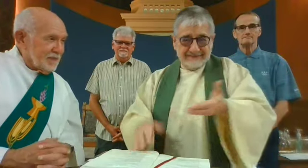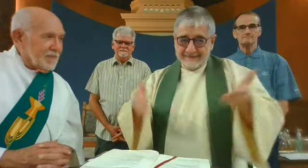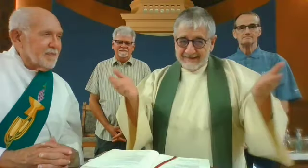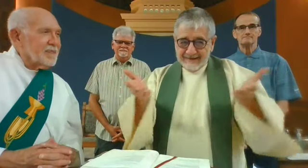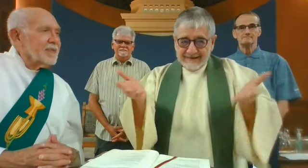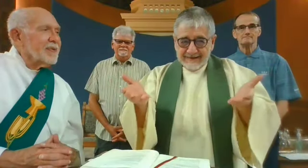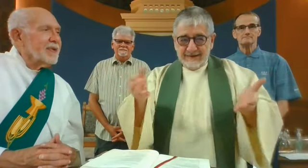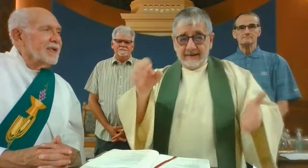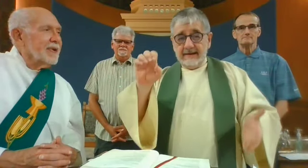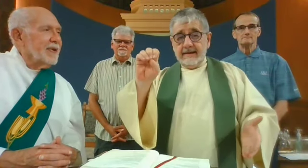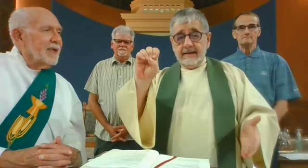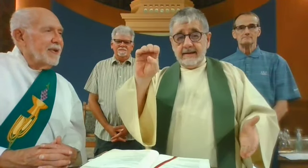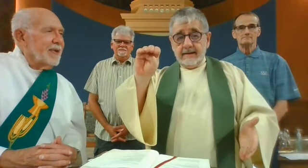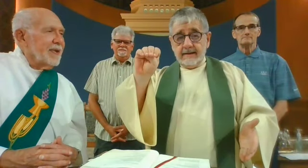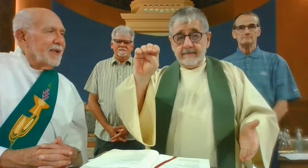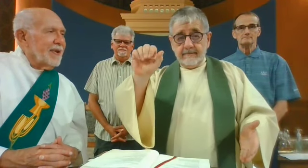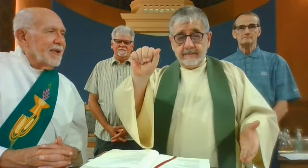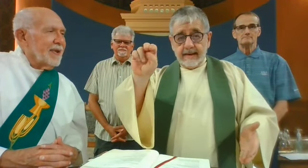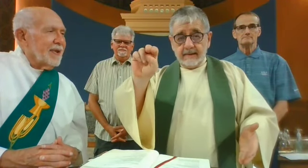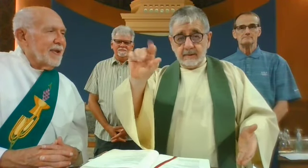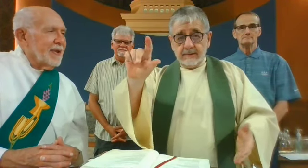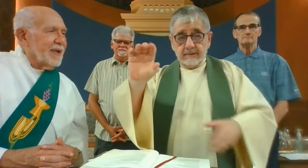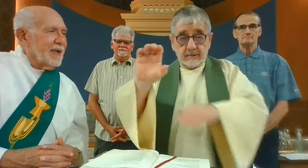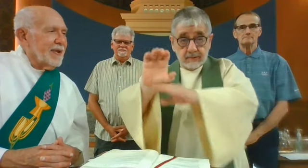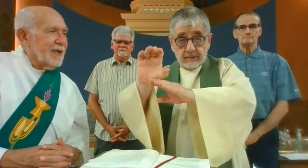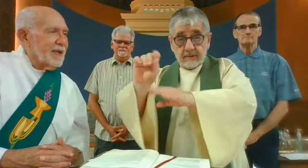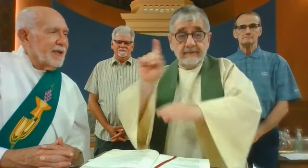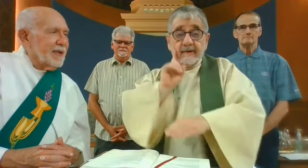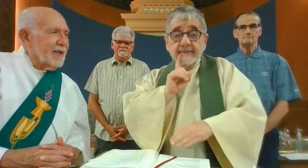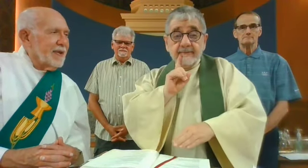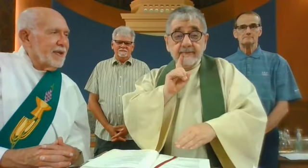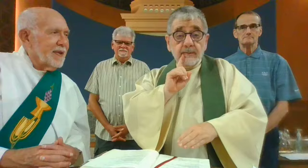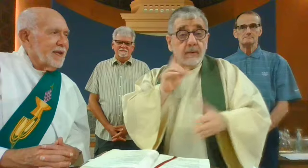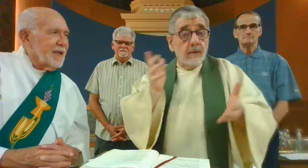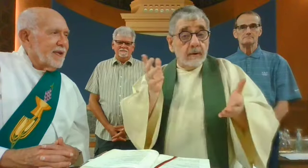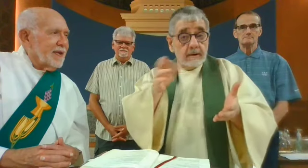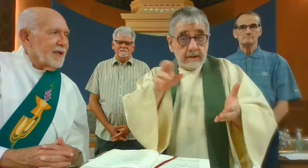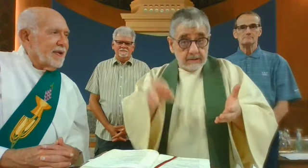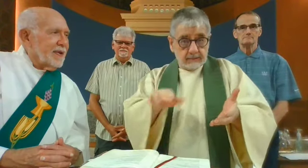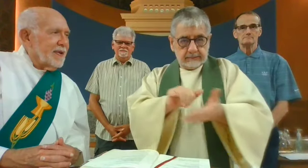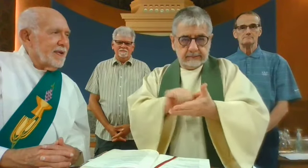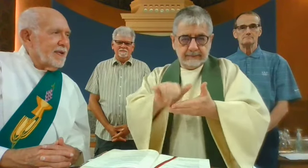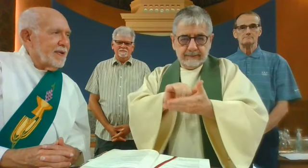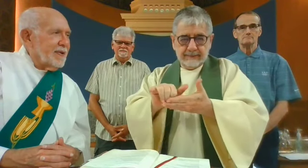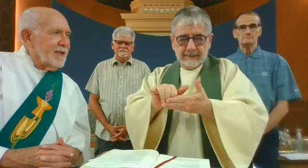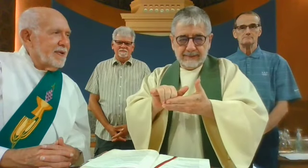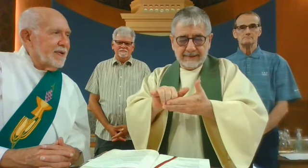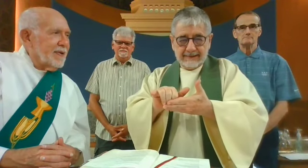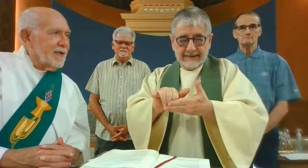Welcome to Emanuel Church of the Deaf in Rochester, New York.